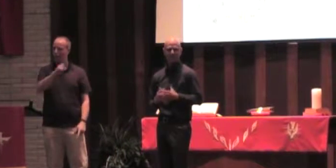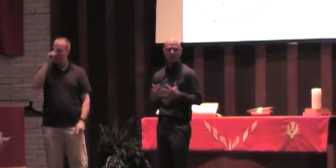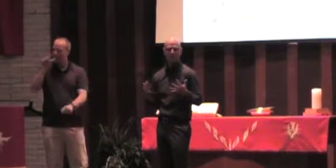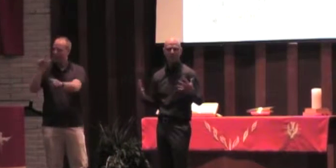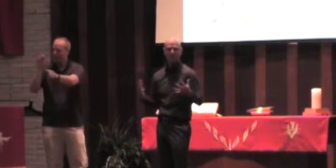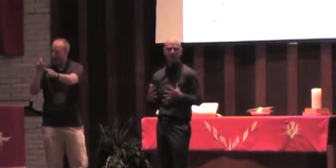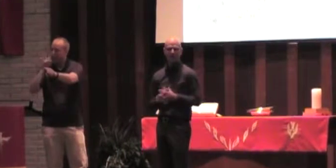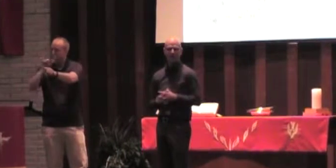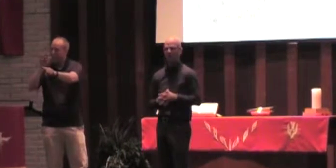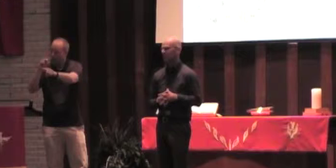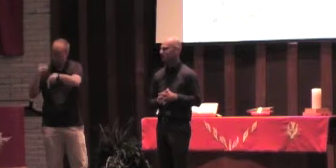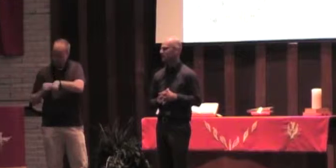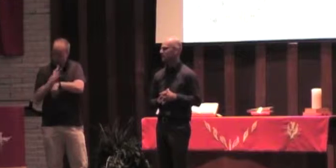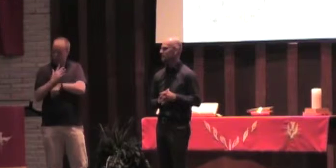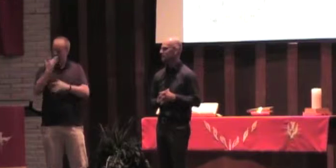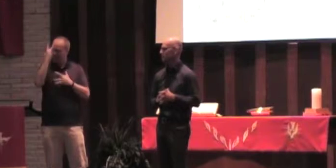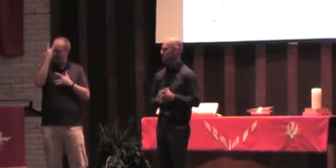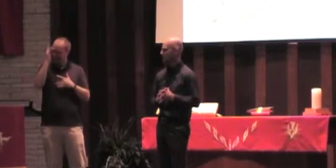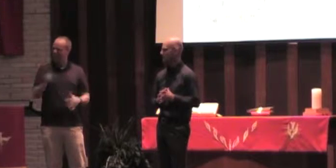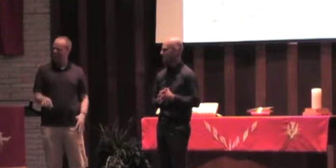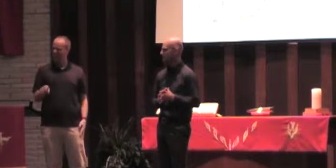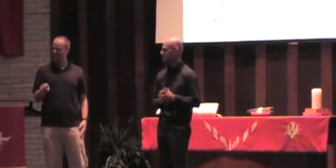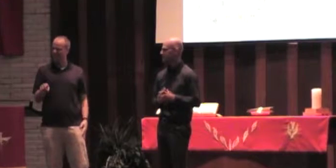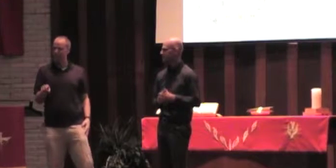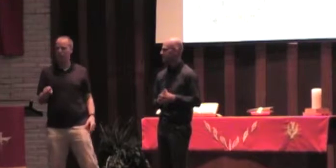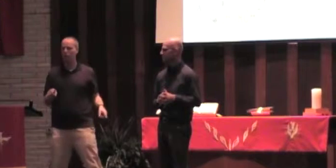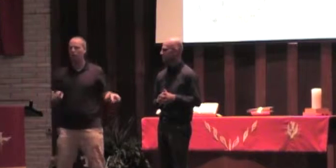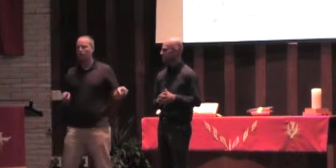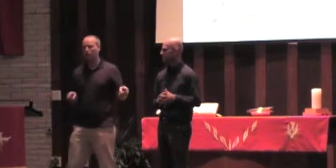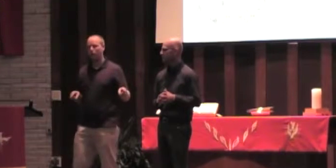And there's a truth there, I think, for all of us, personally.